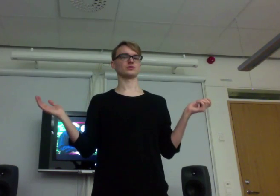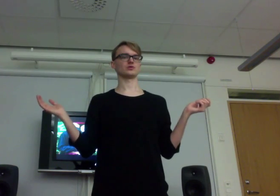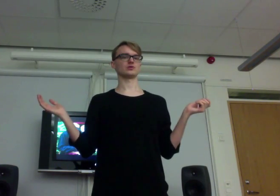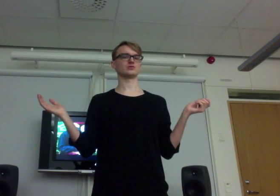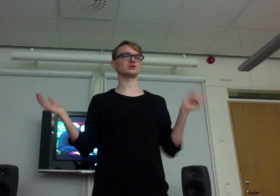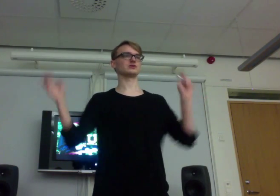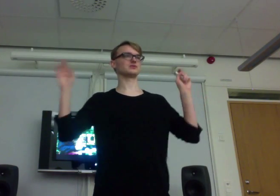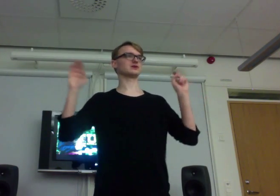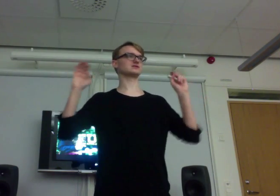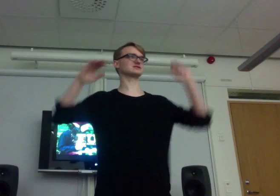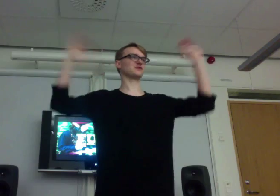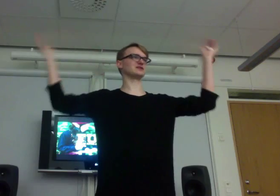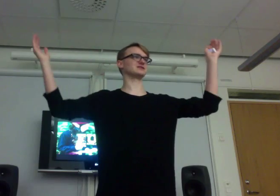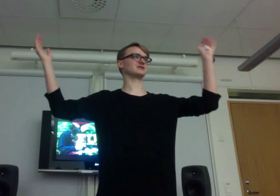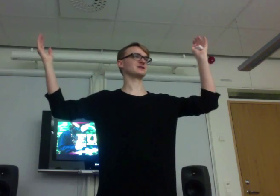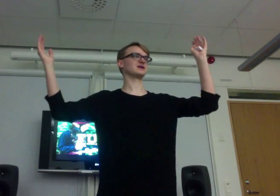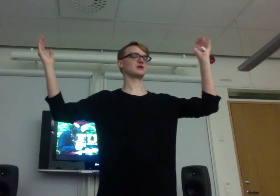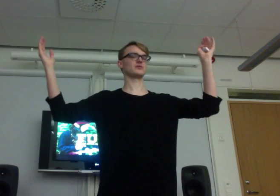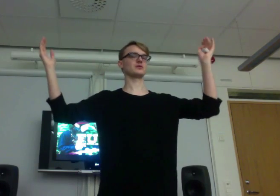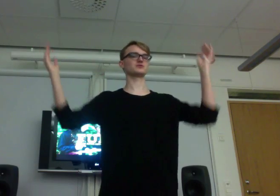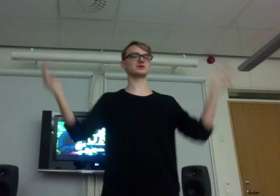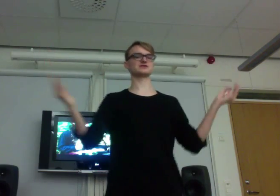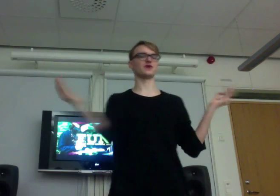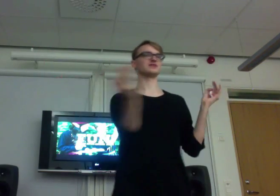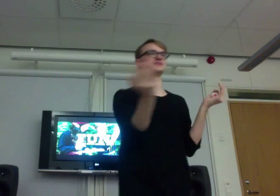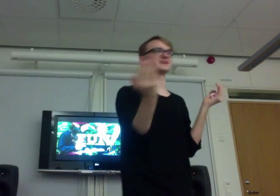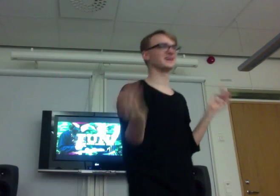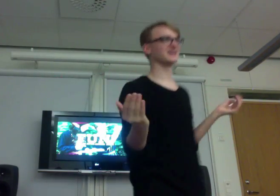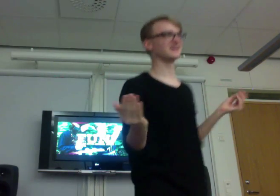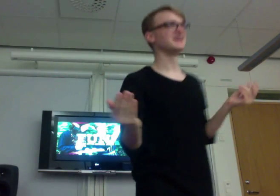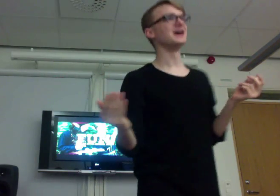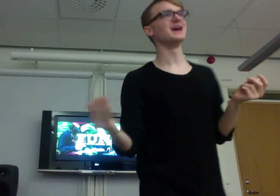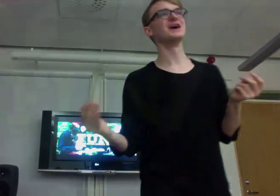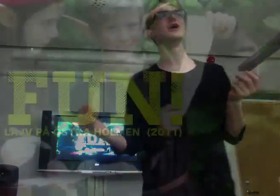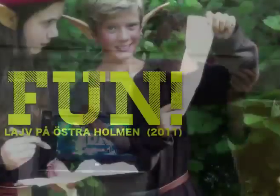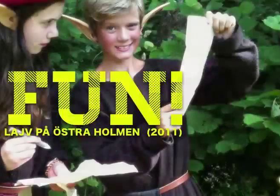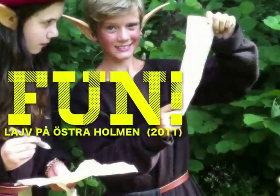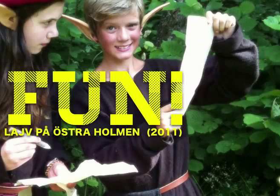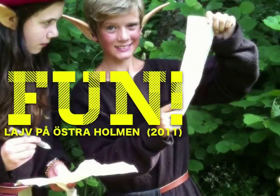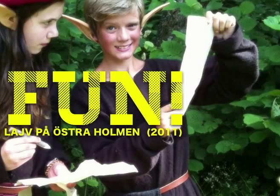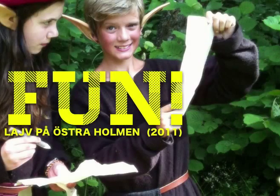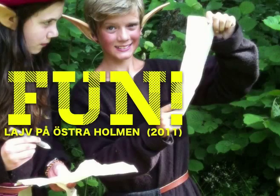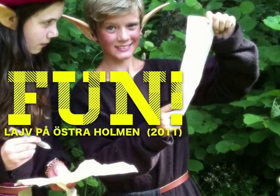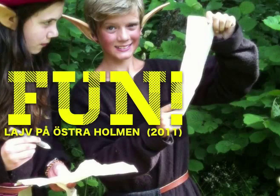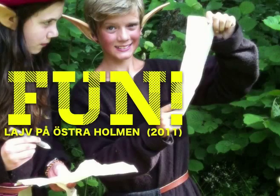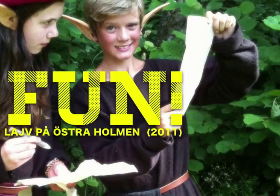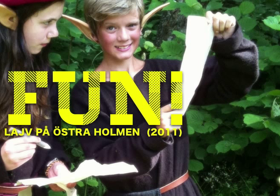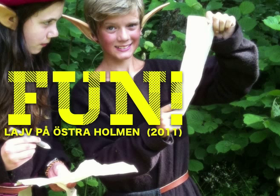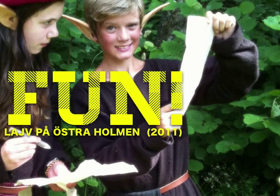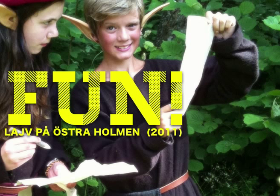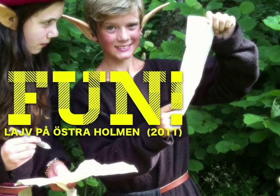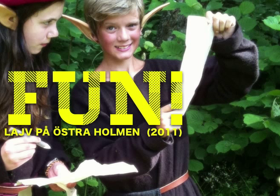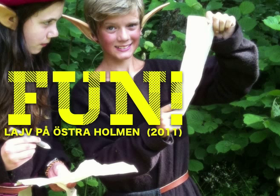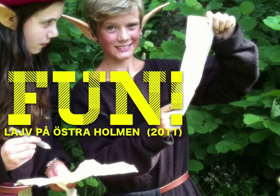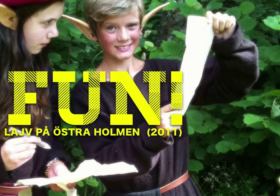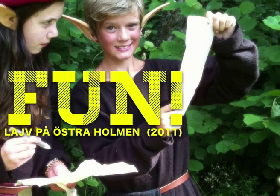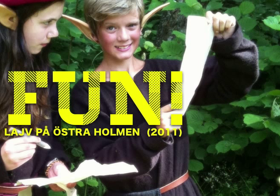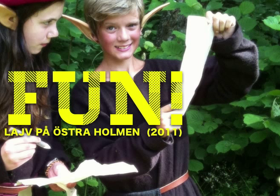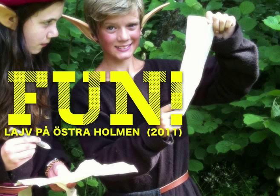We do it because it's fun. But what is fun? I think, I would like raise this question a lot